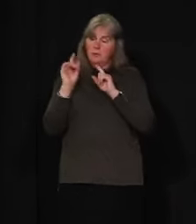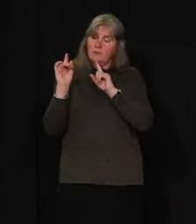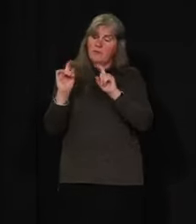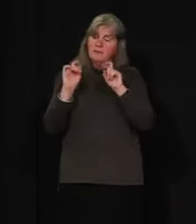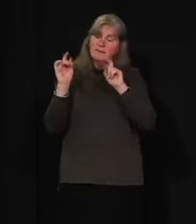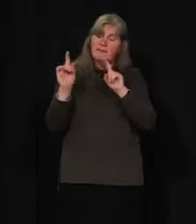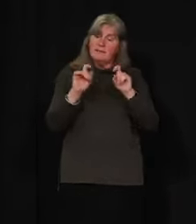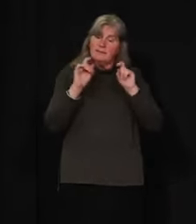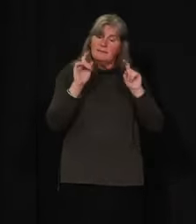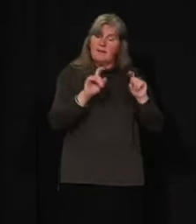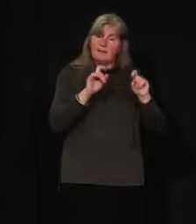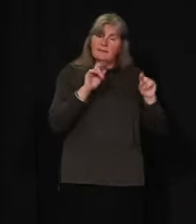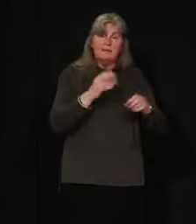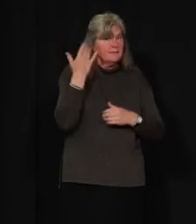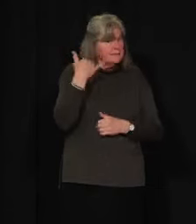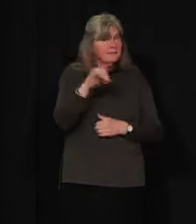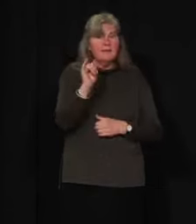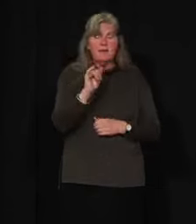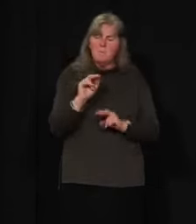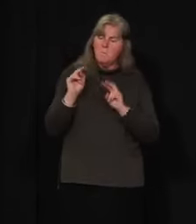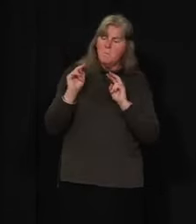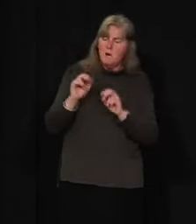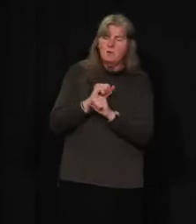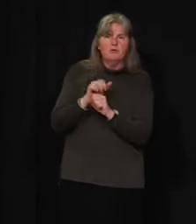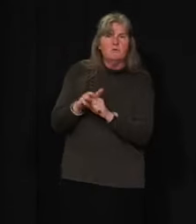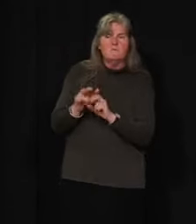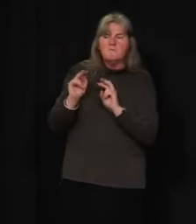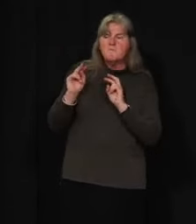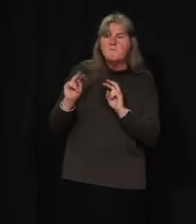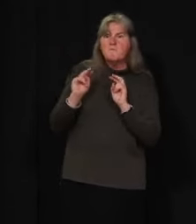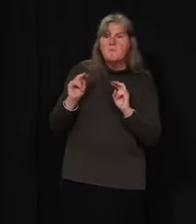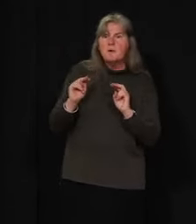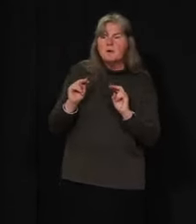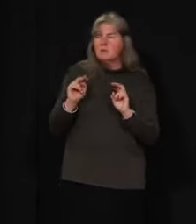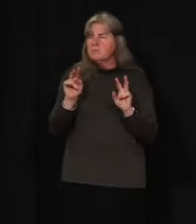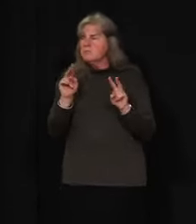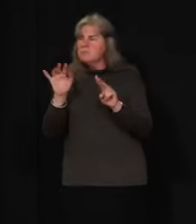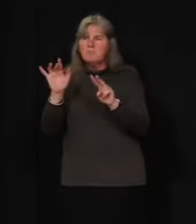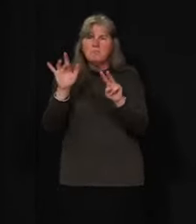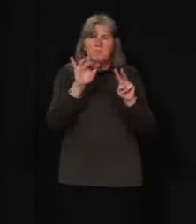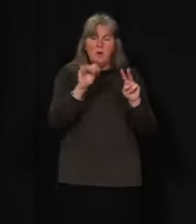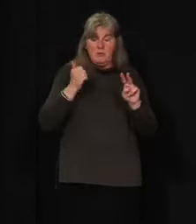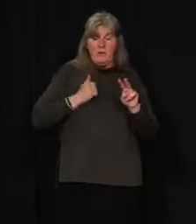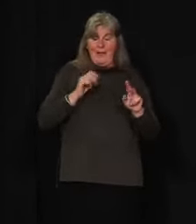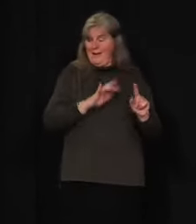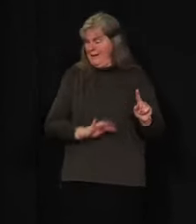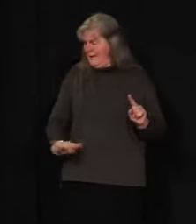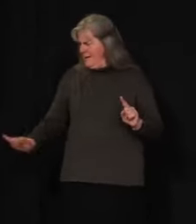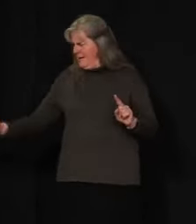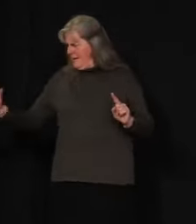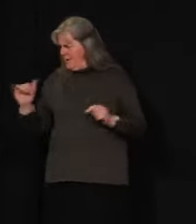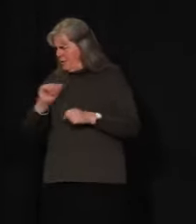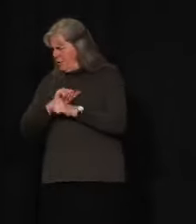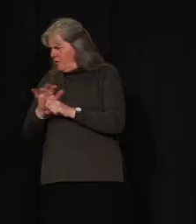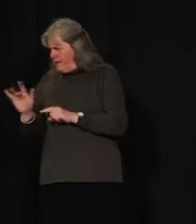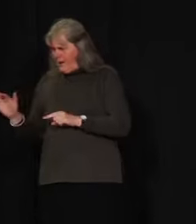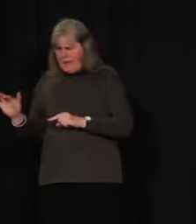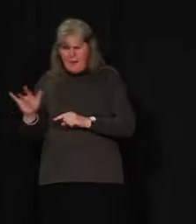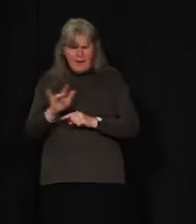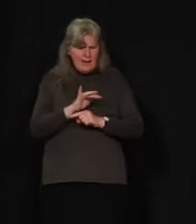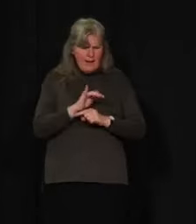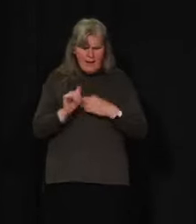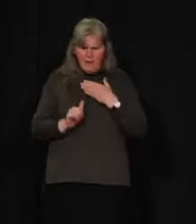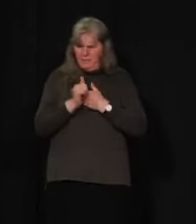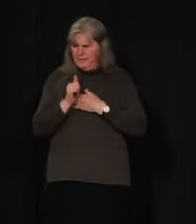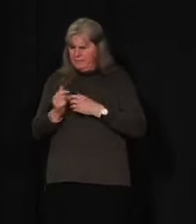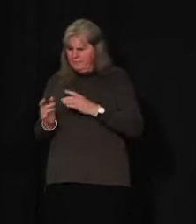We'll need to keep closely observing COVID activity in the rest of the country so we can keep track of the risk of importing